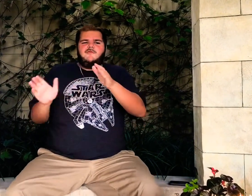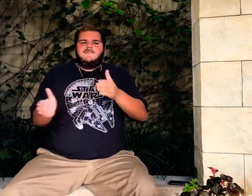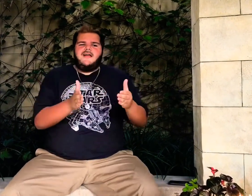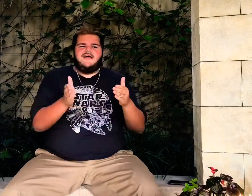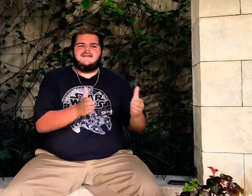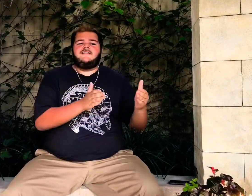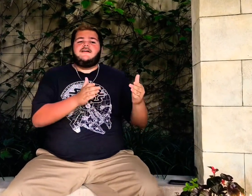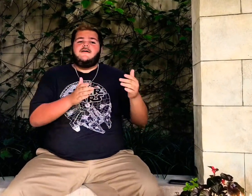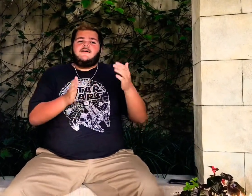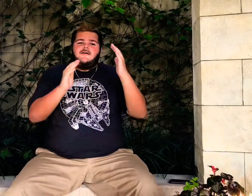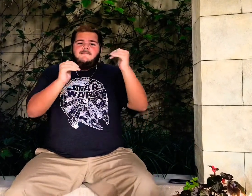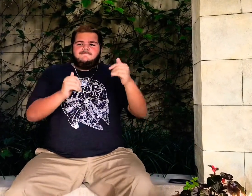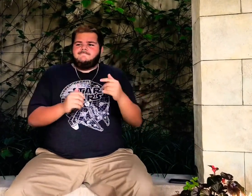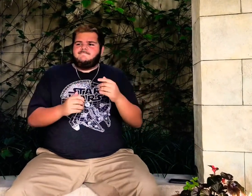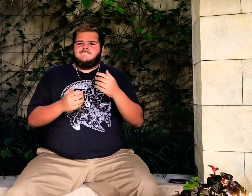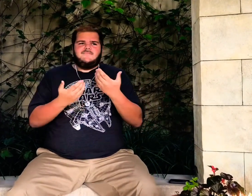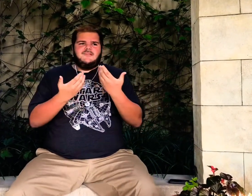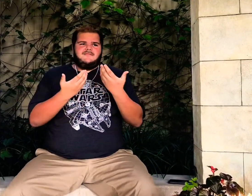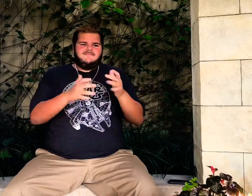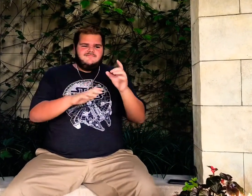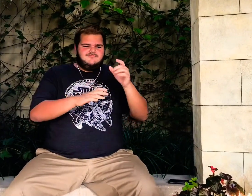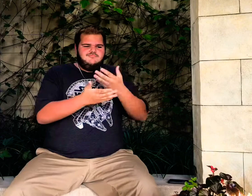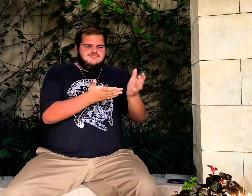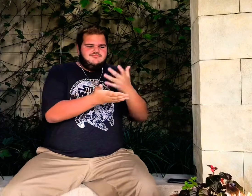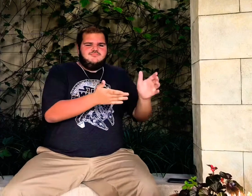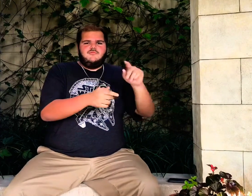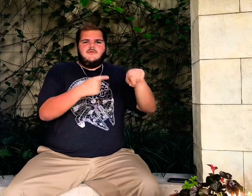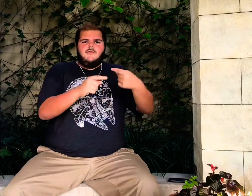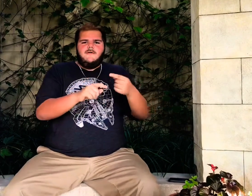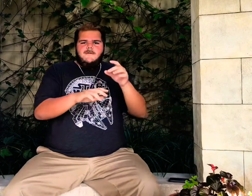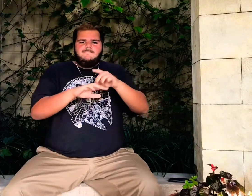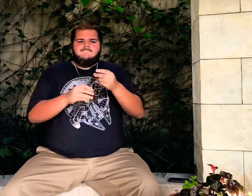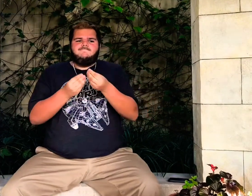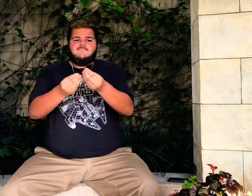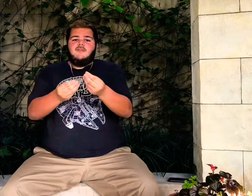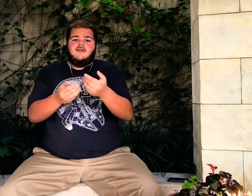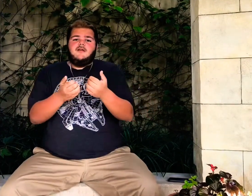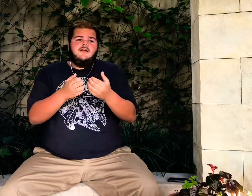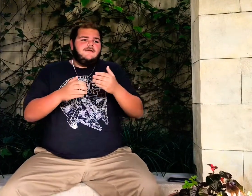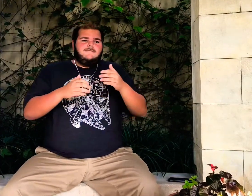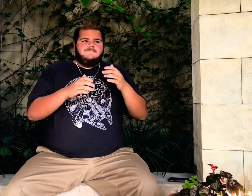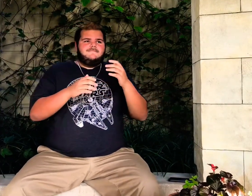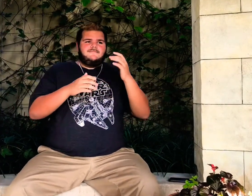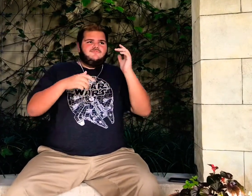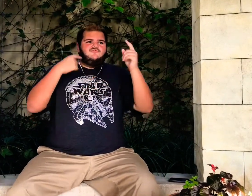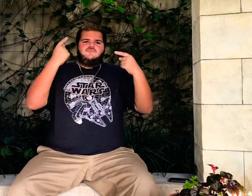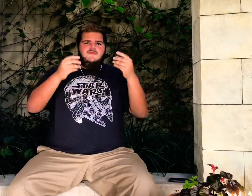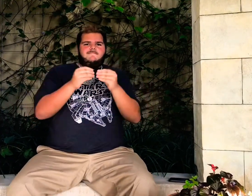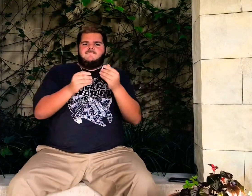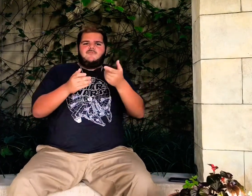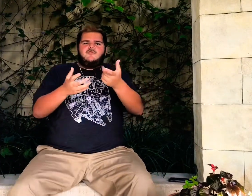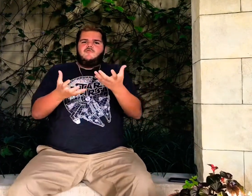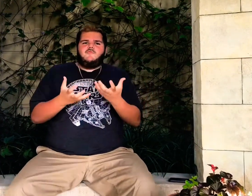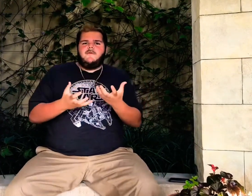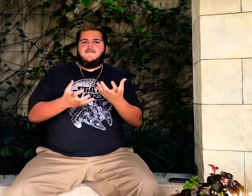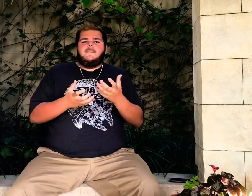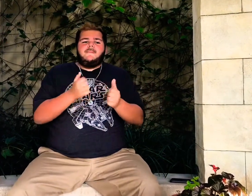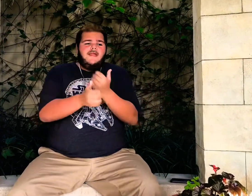I hope he spends his last time to put a rock on your hand And then I hope he's wilder than your wildest dreams She's everything you're ever gonna